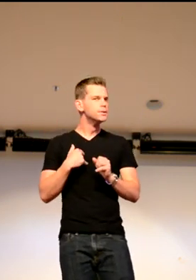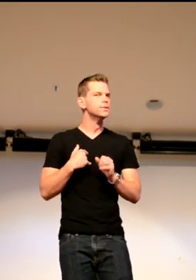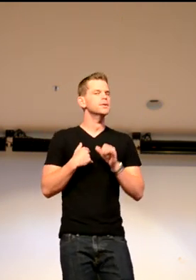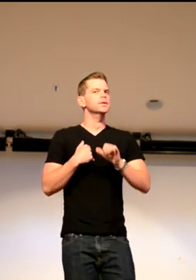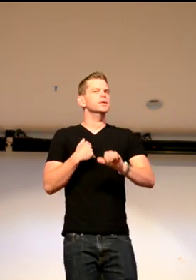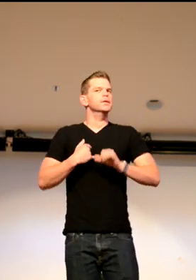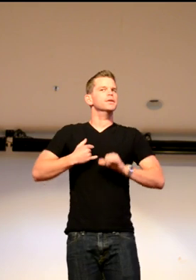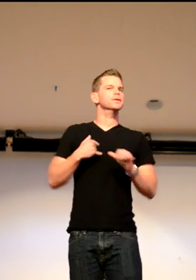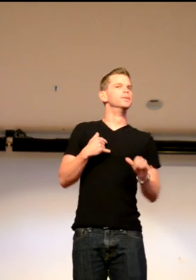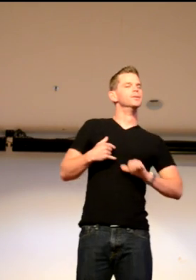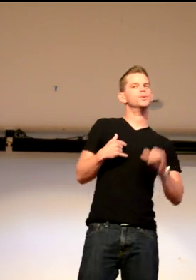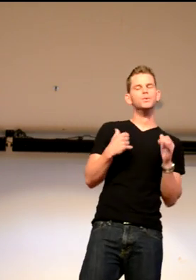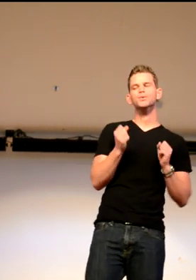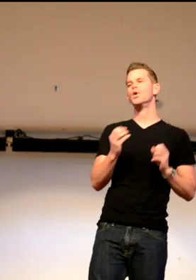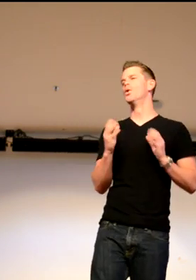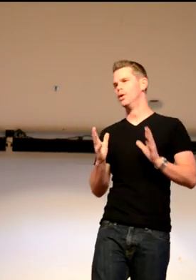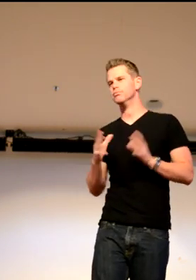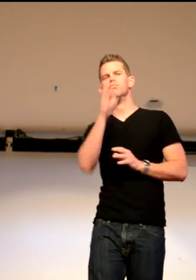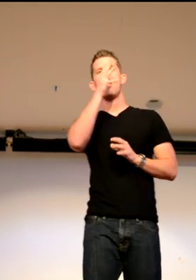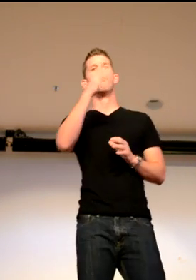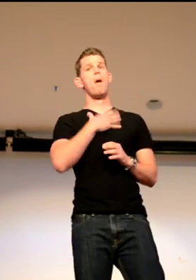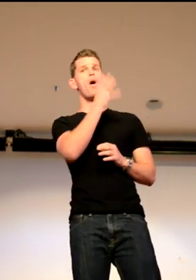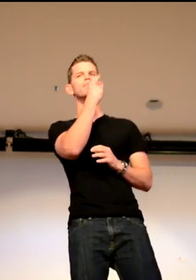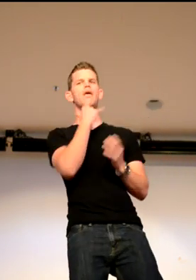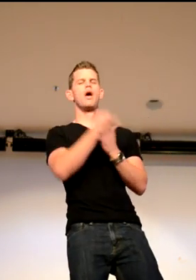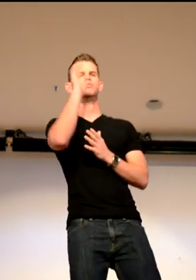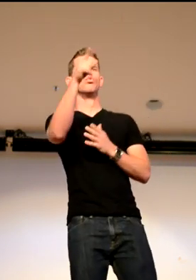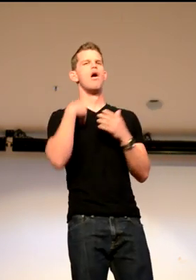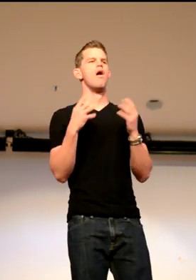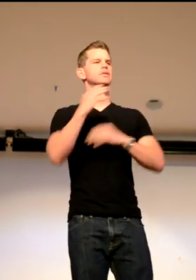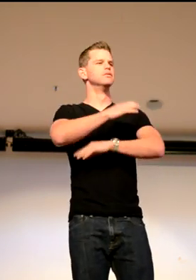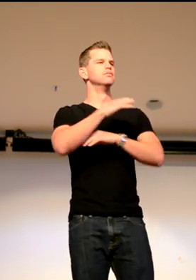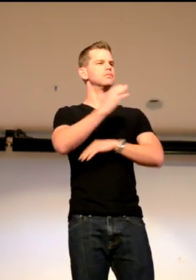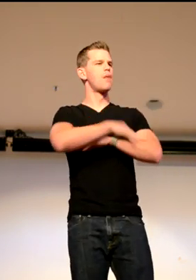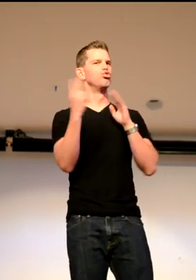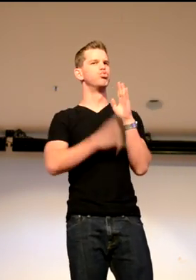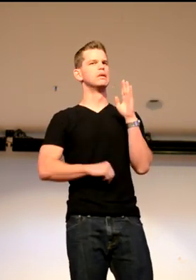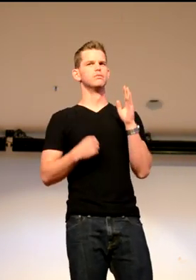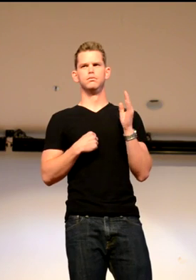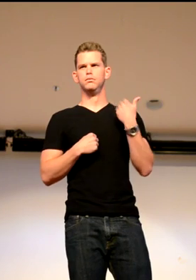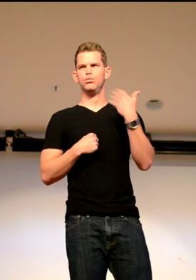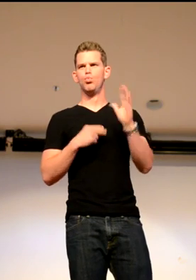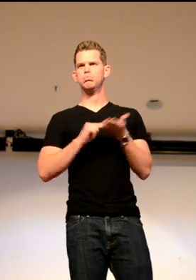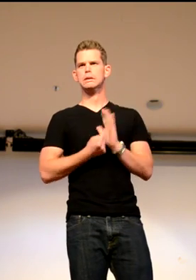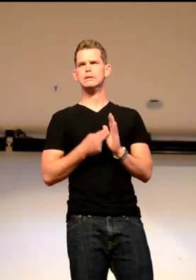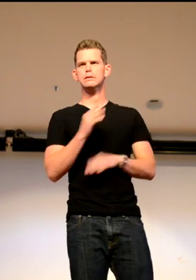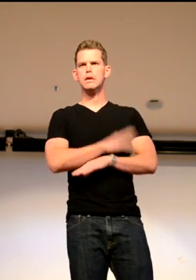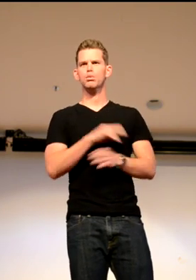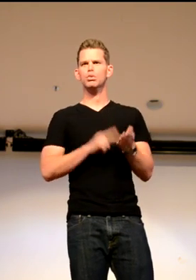auditioned. And then they said I made it. And my mom told me, you have a table read. And I said, what does